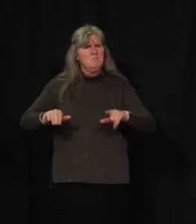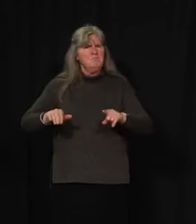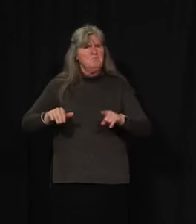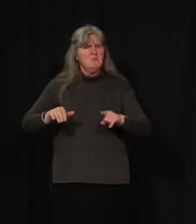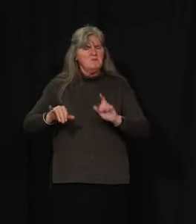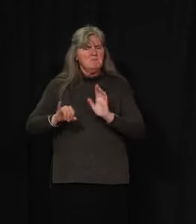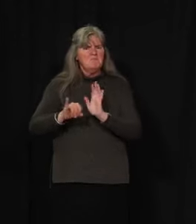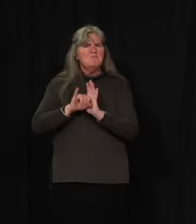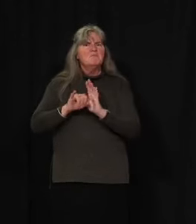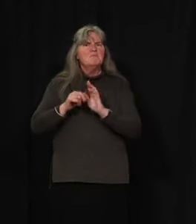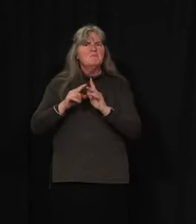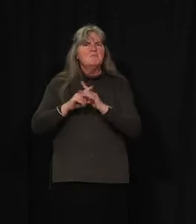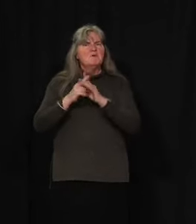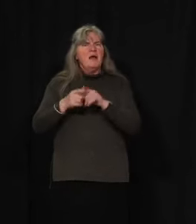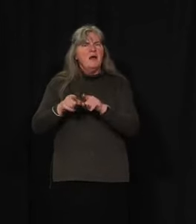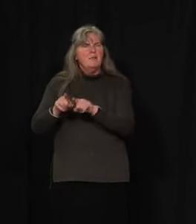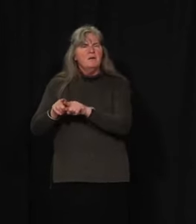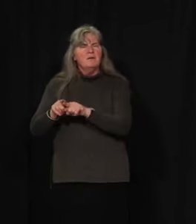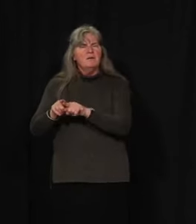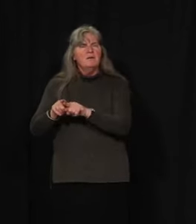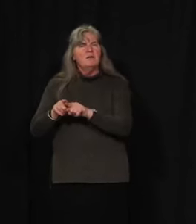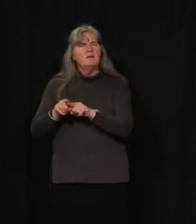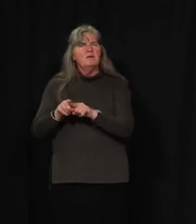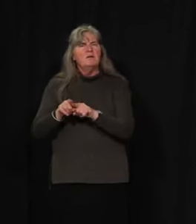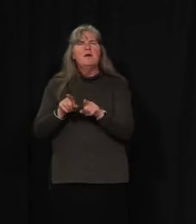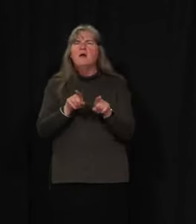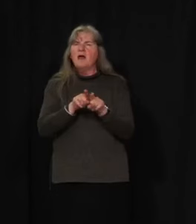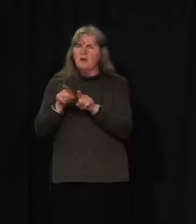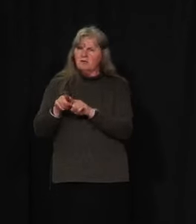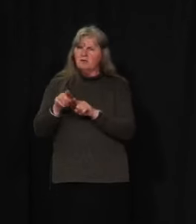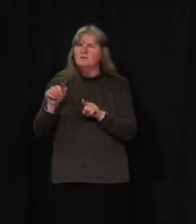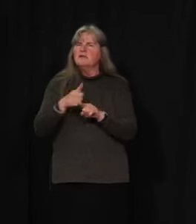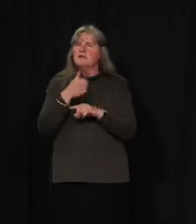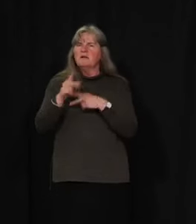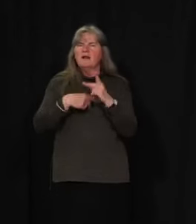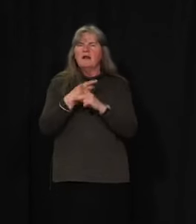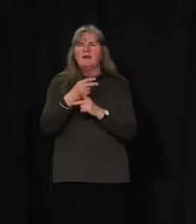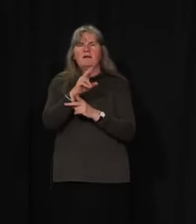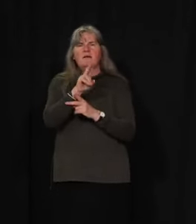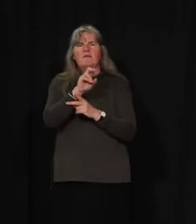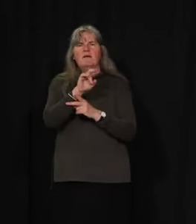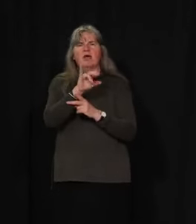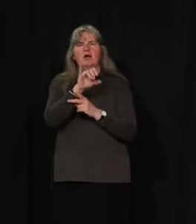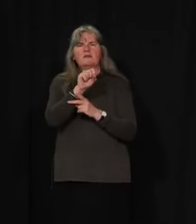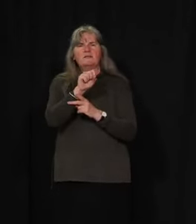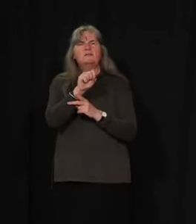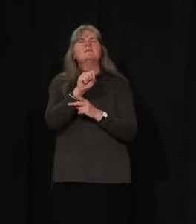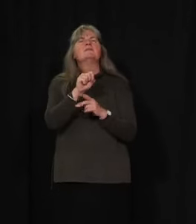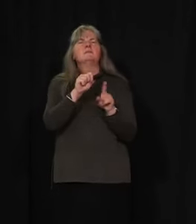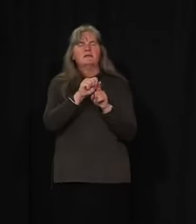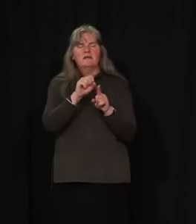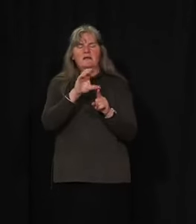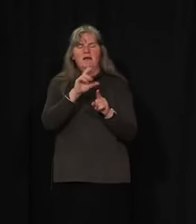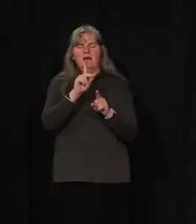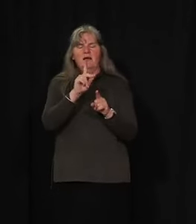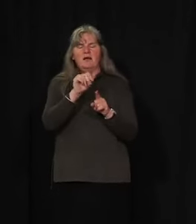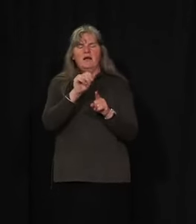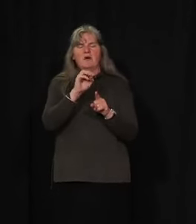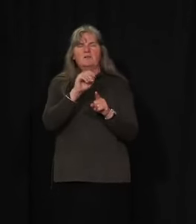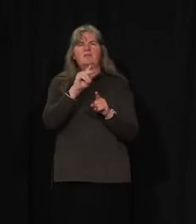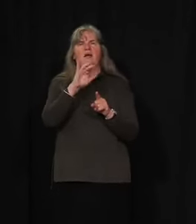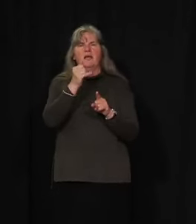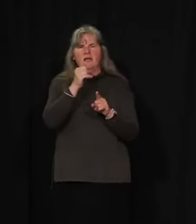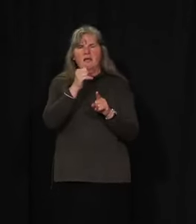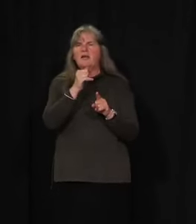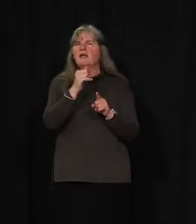viral illnesses, Kawasaki-like syndrome. So, you know,